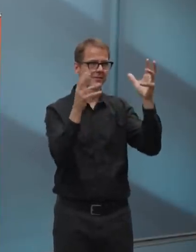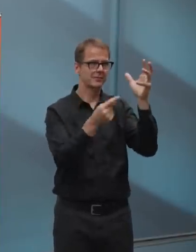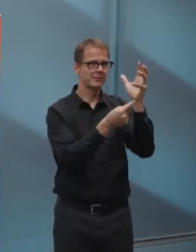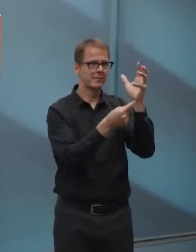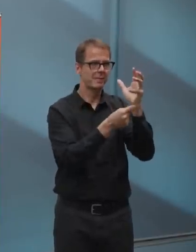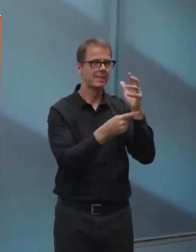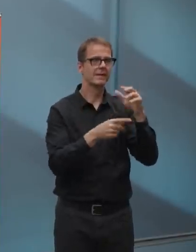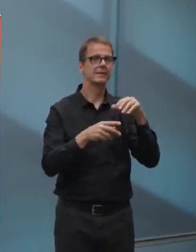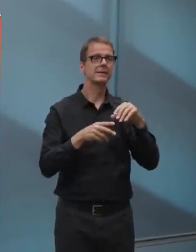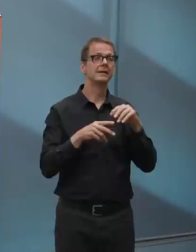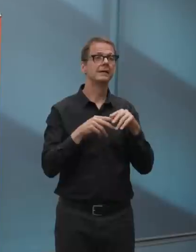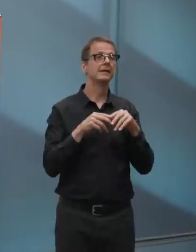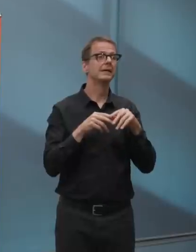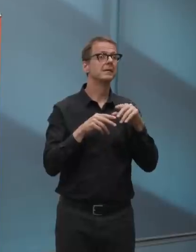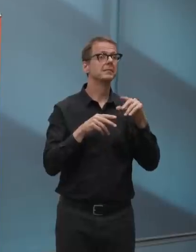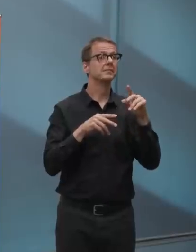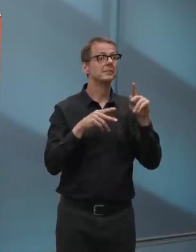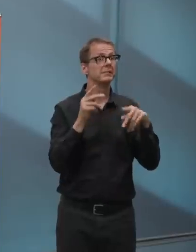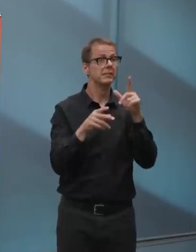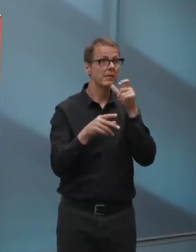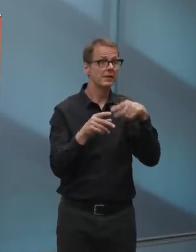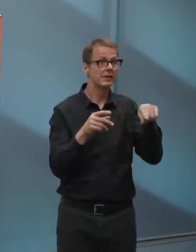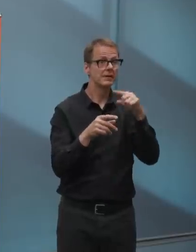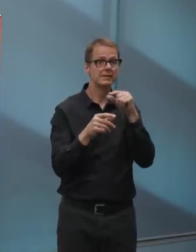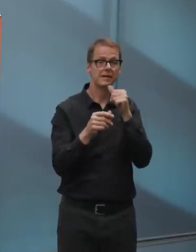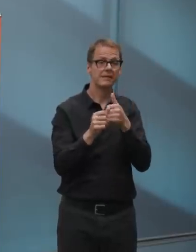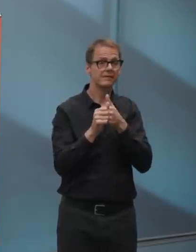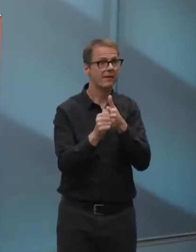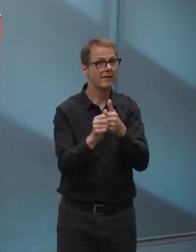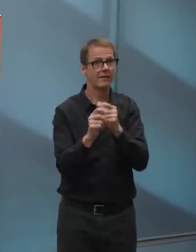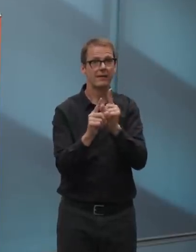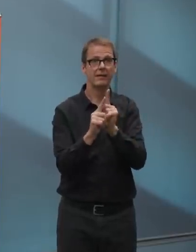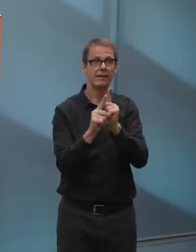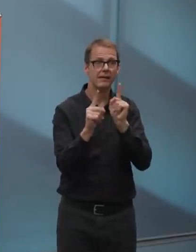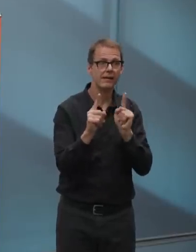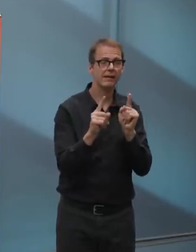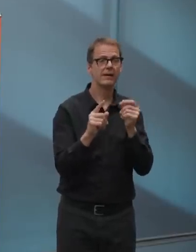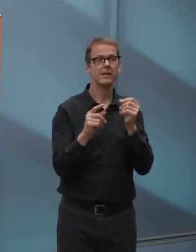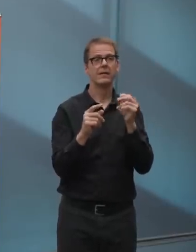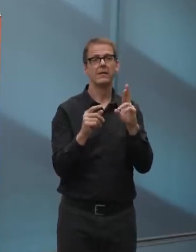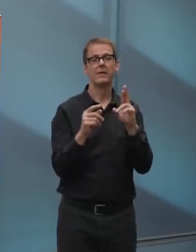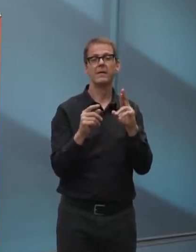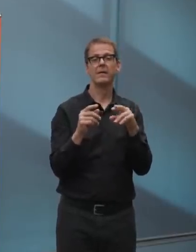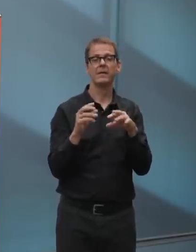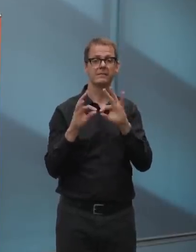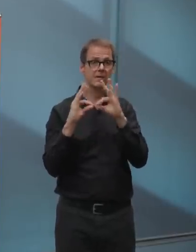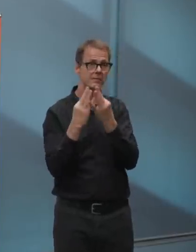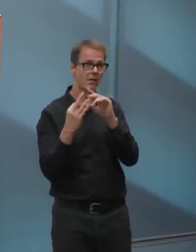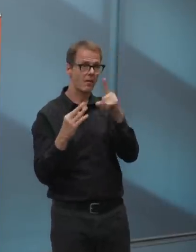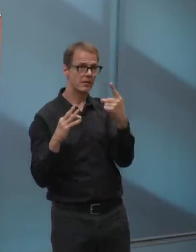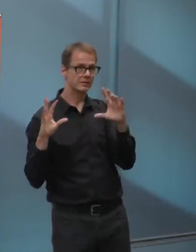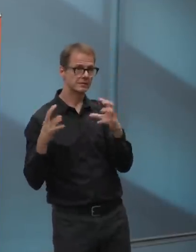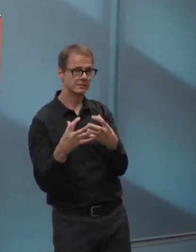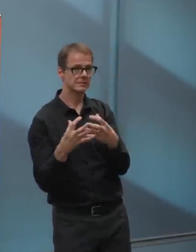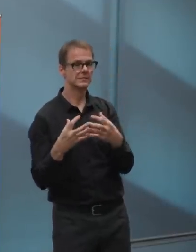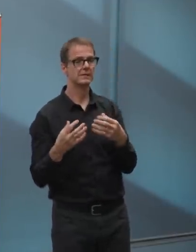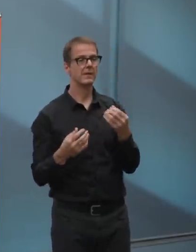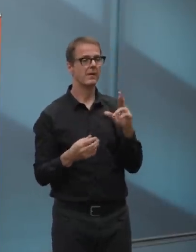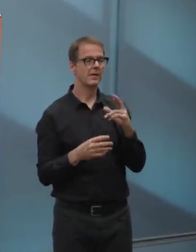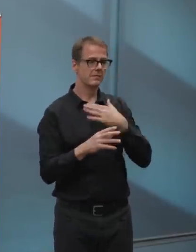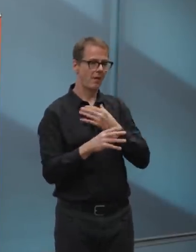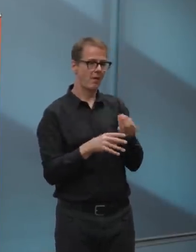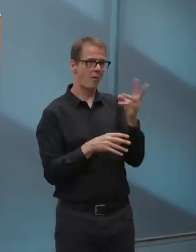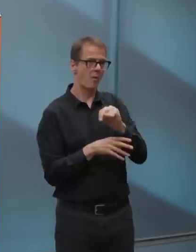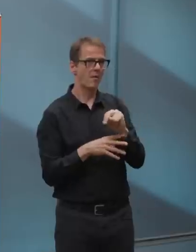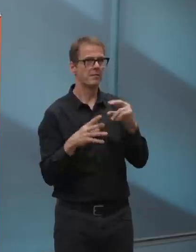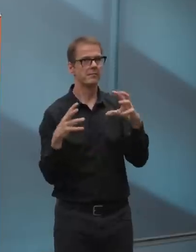uh, or being with their family or cohort. Uh, so our folks have been, our, our peace officers and our, our enforcement folks have been,